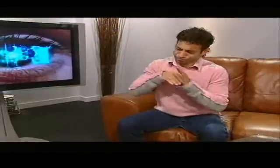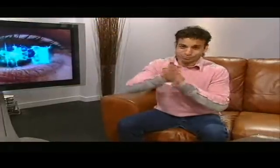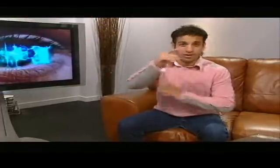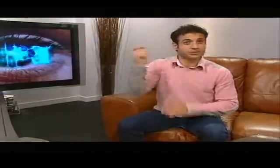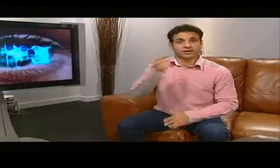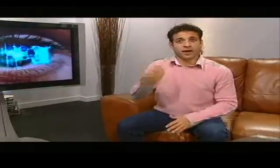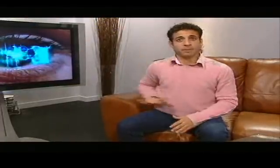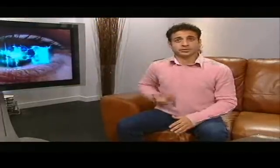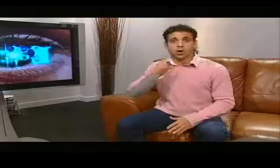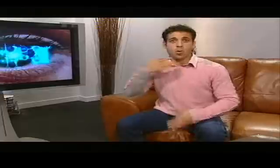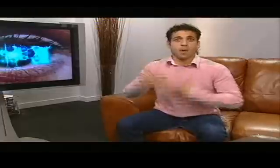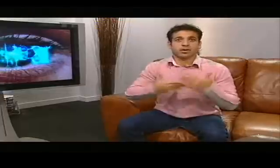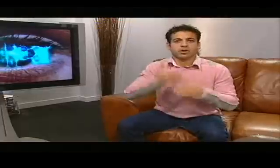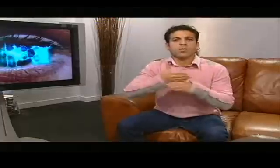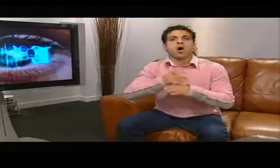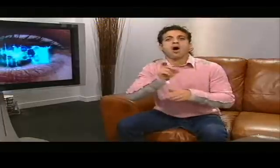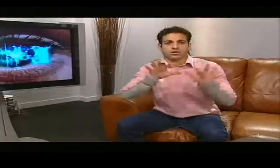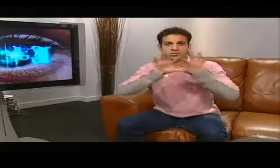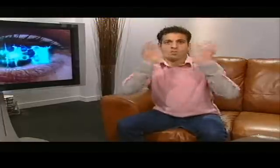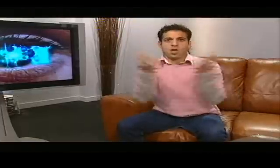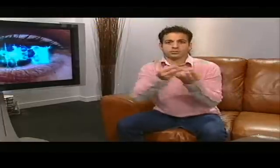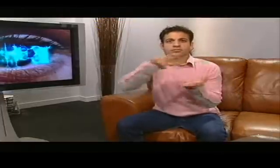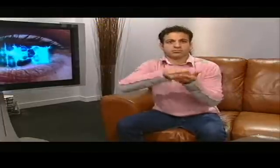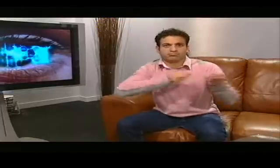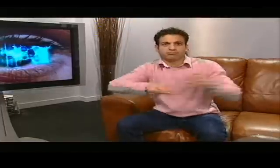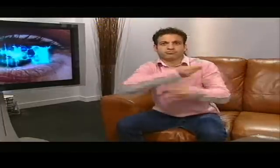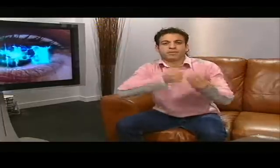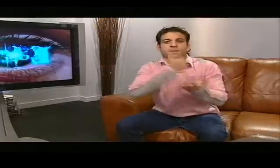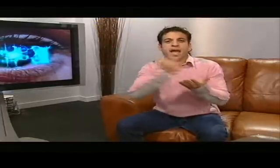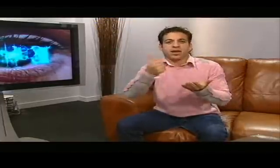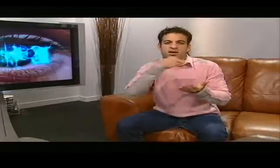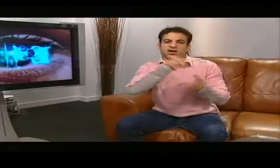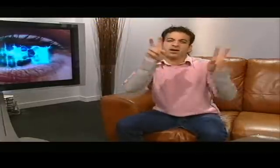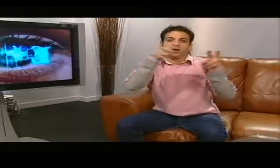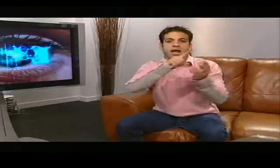Now, she's a successful business woman at leading global investment bank Lehman Brothers.